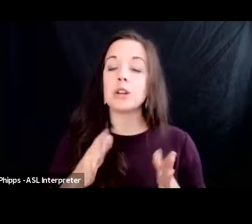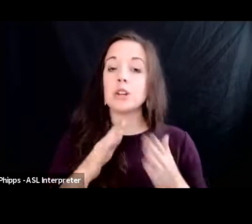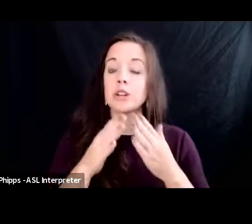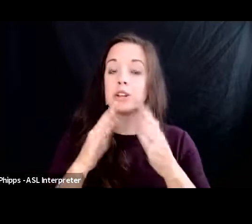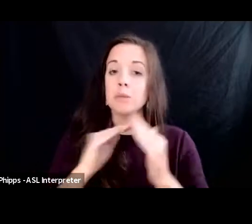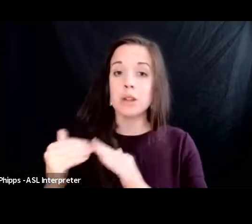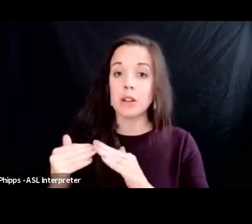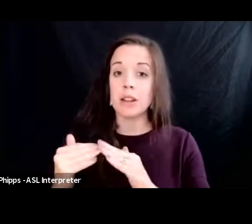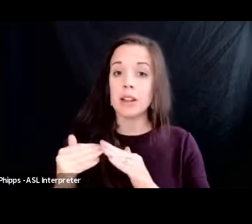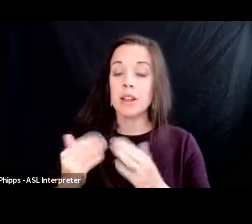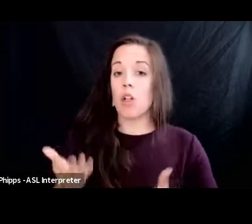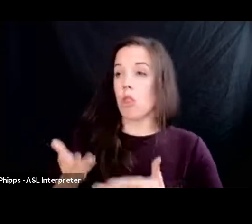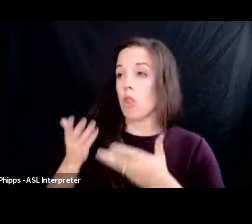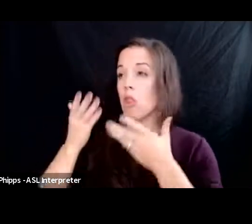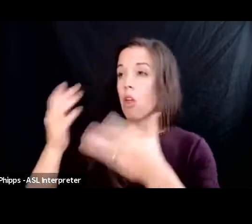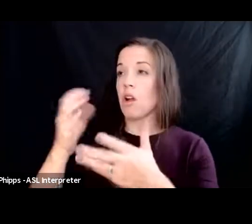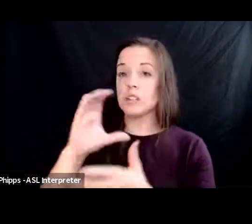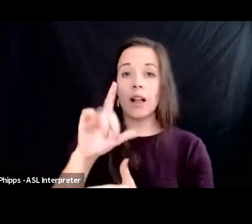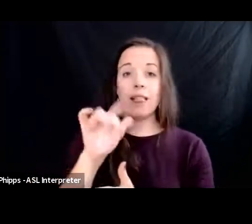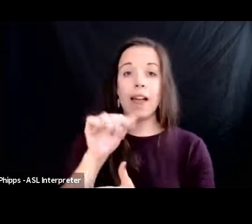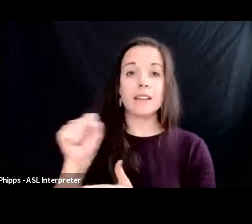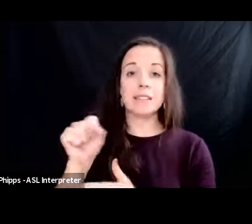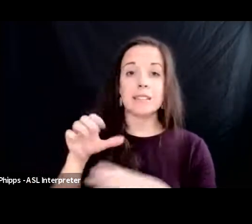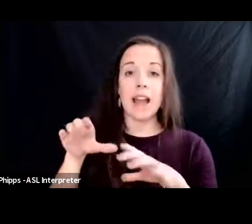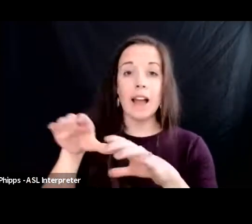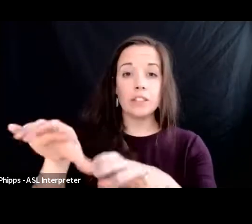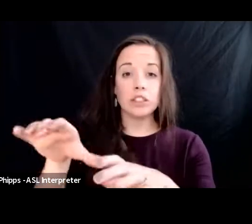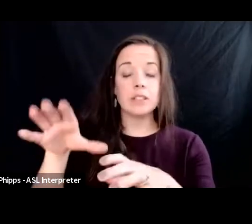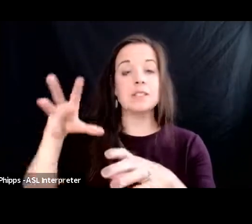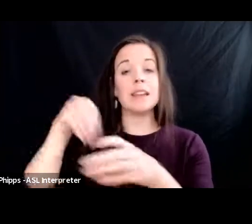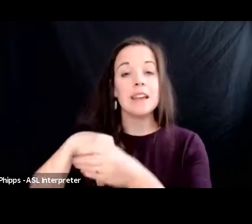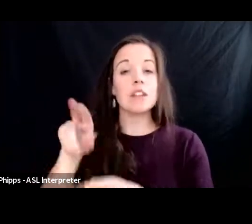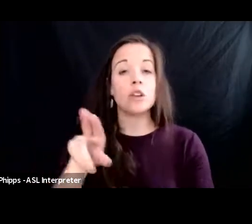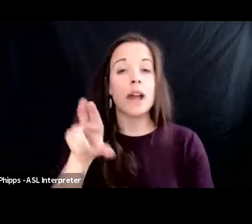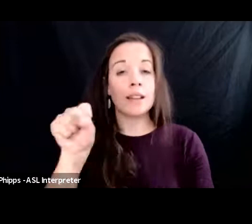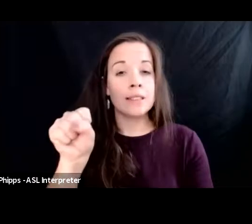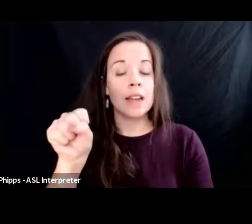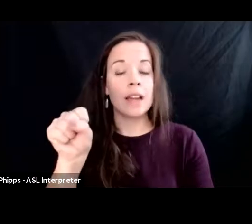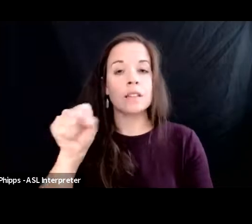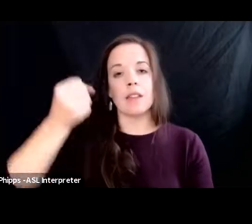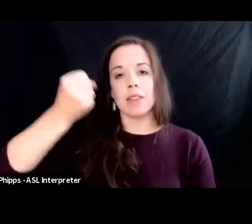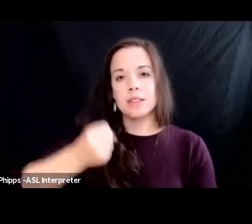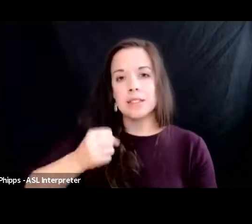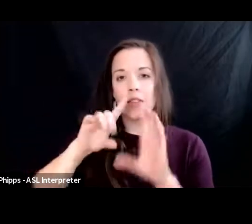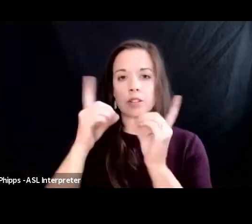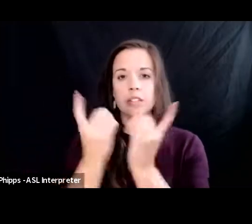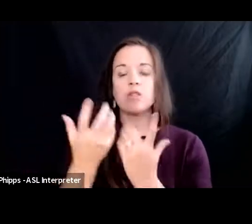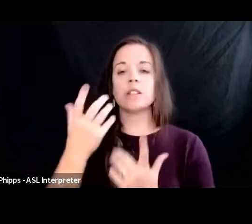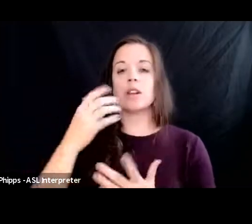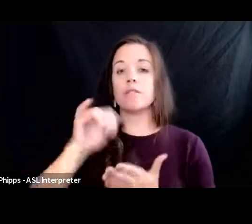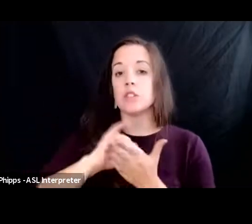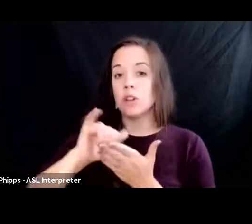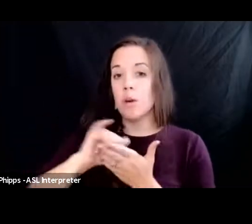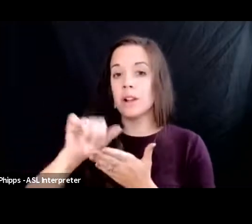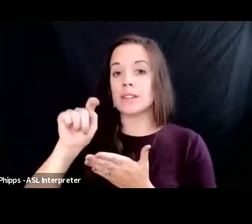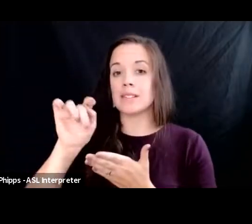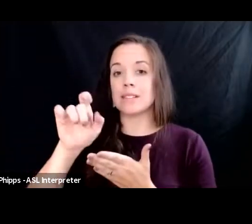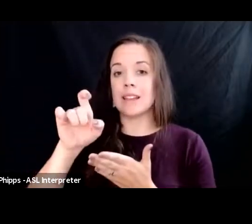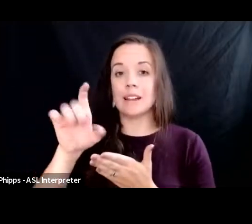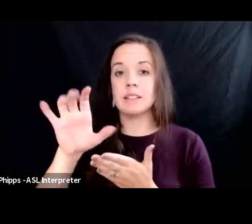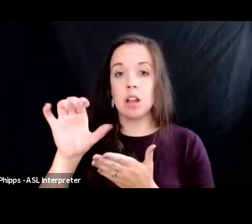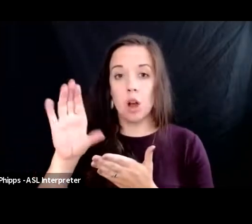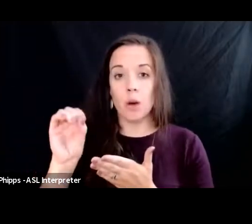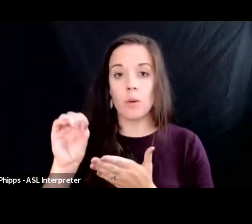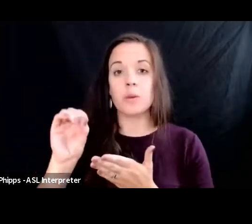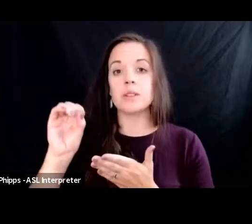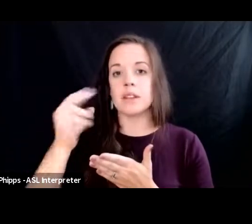class action lawsuit against texaco in the united states in the southern district of new york where texaco's headquarters was